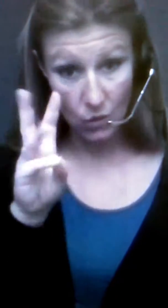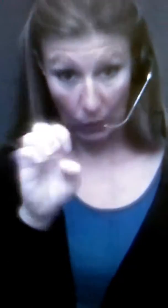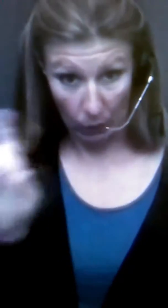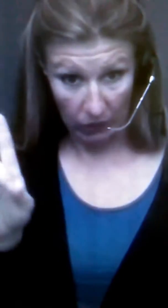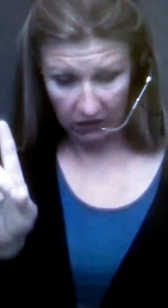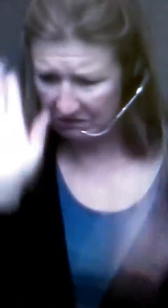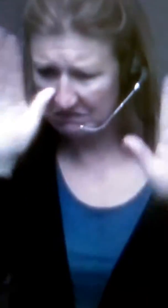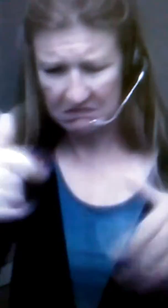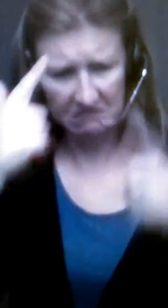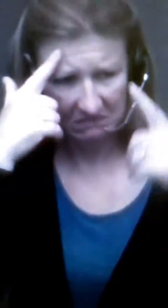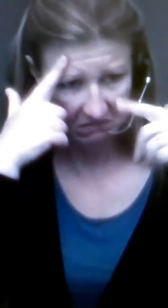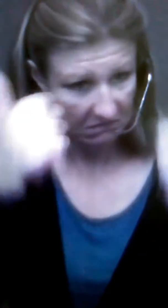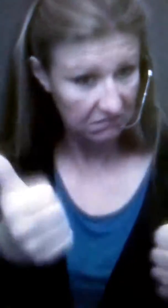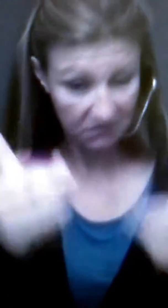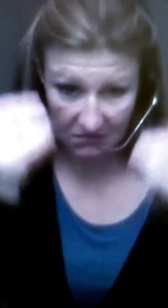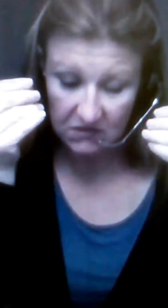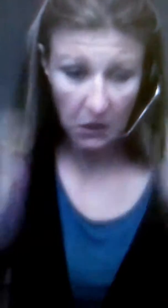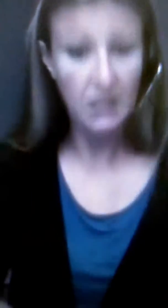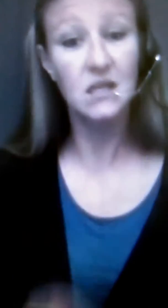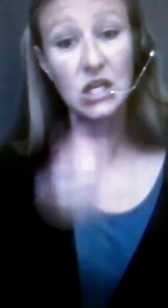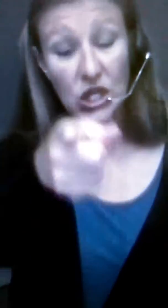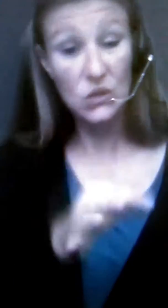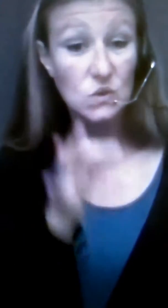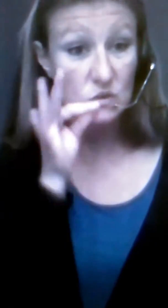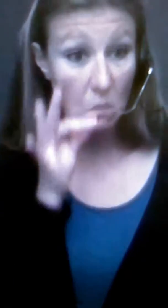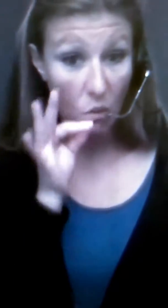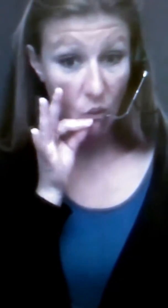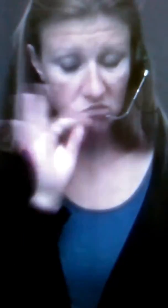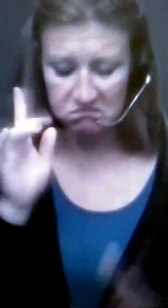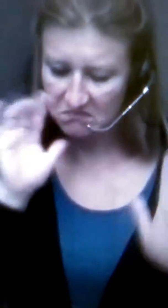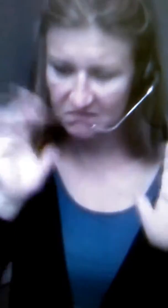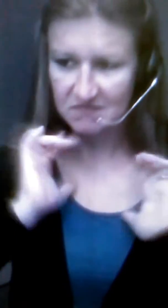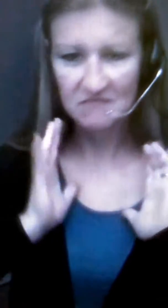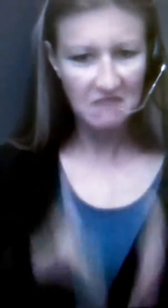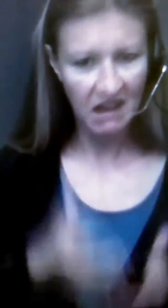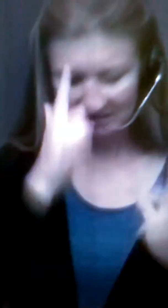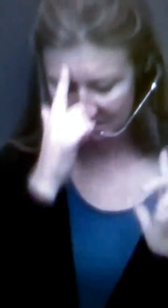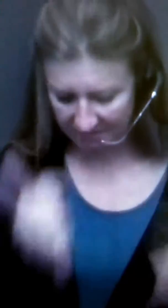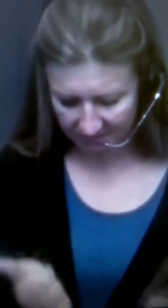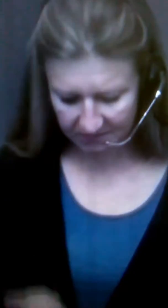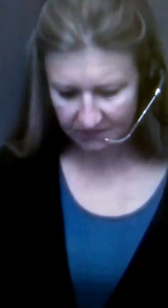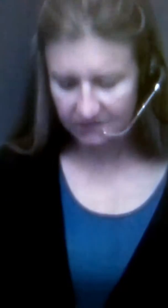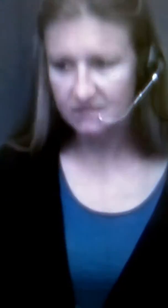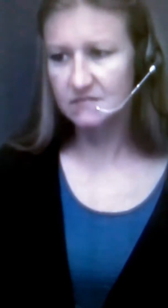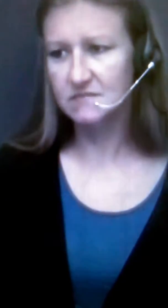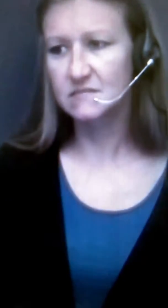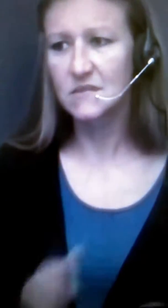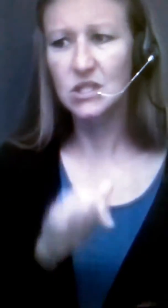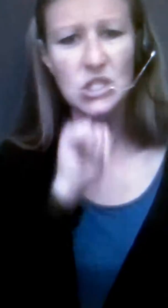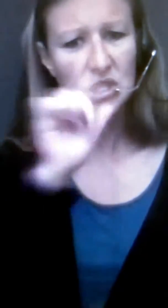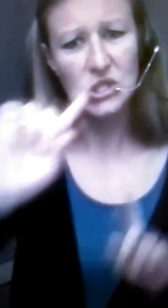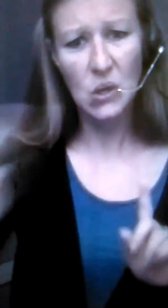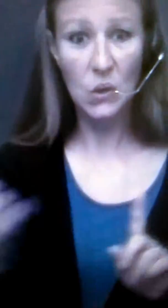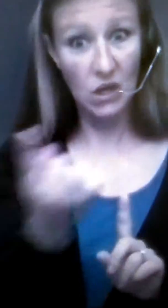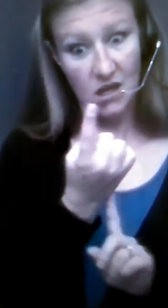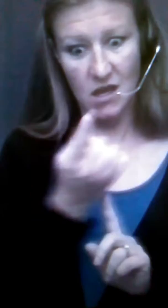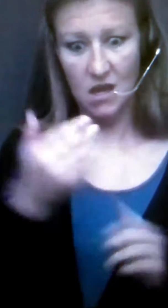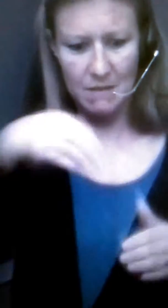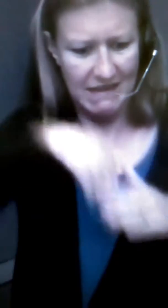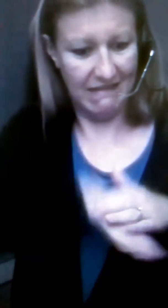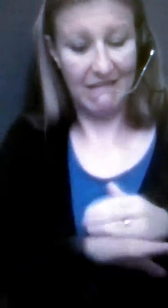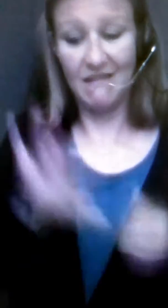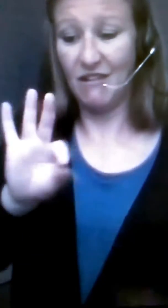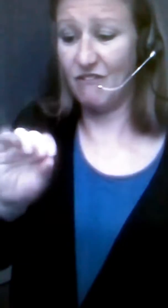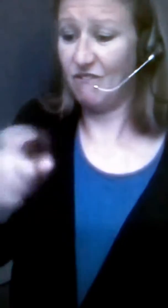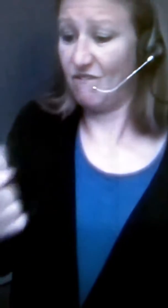That's a whole other story I really wanted to talk about. You know, let me just sidebar real quick. I'm so sorry. Do you feel